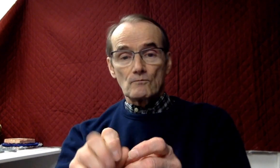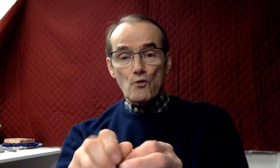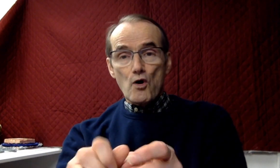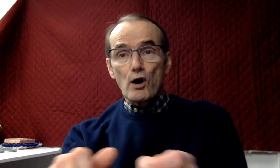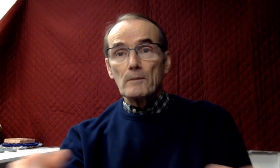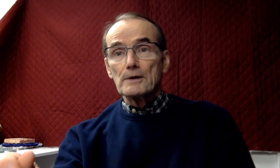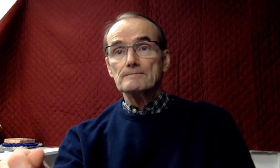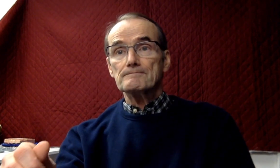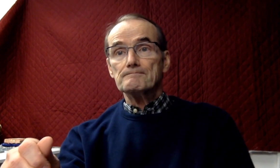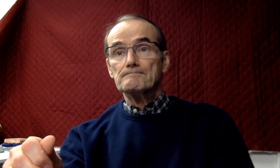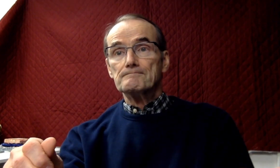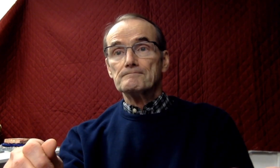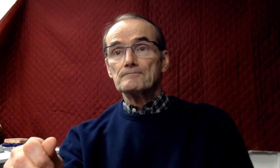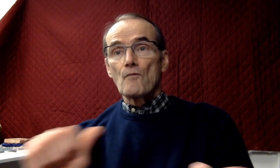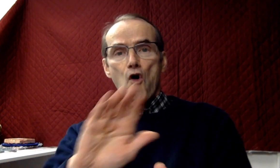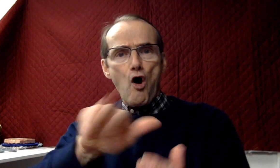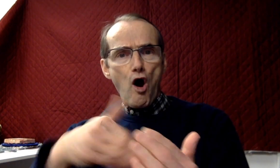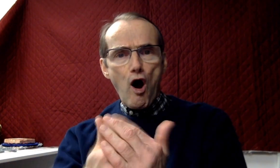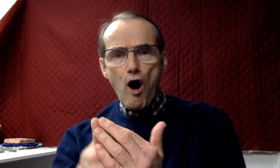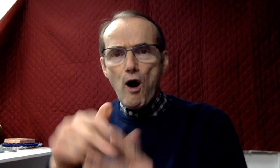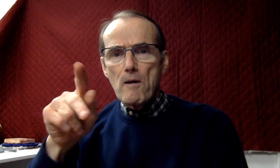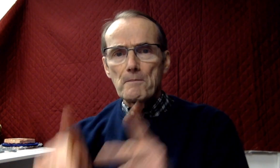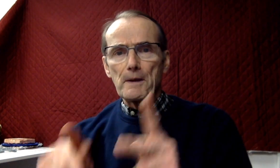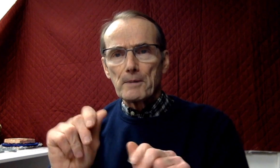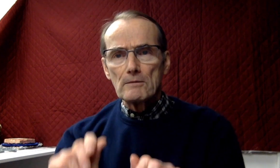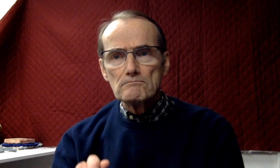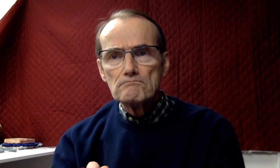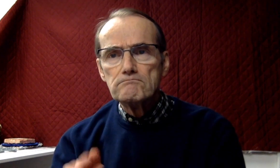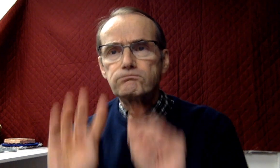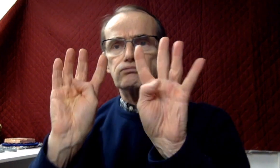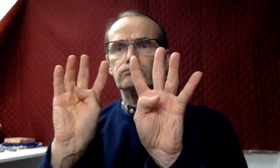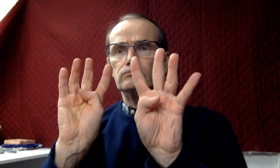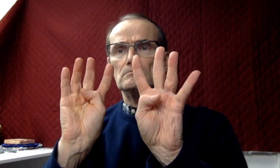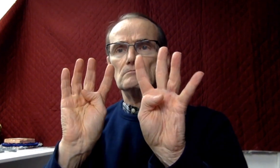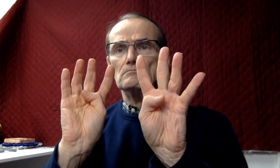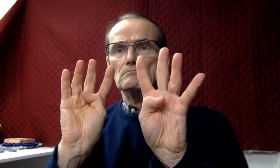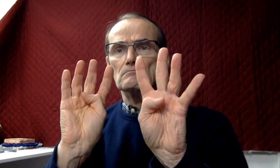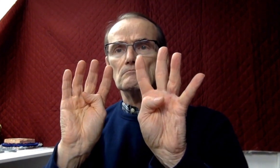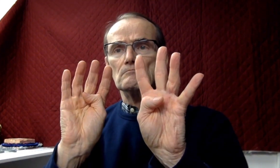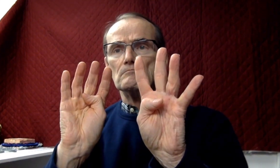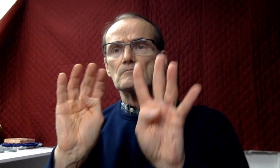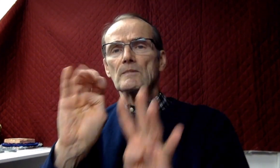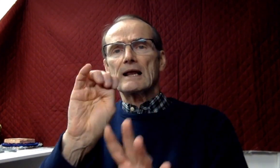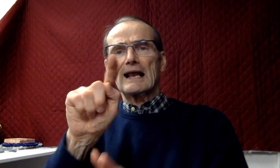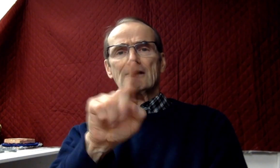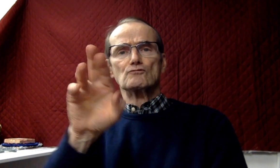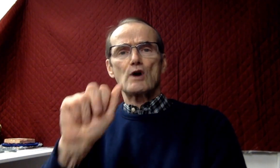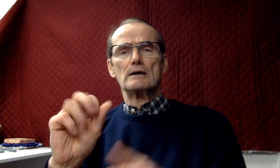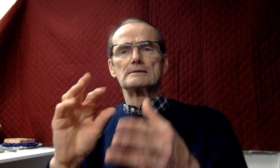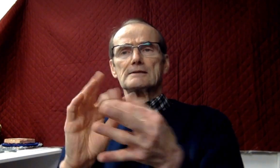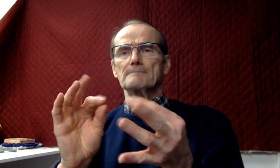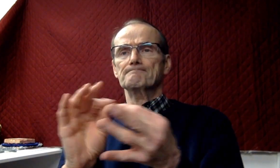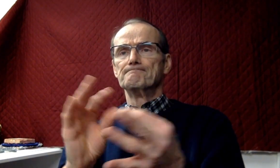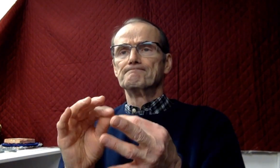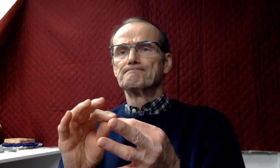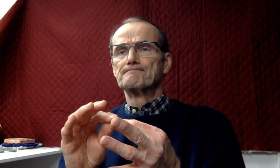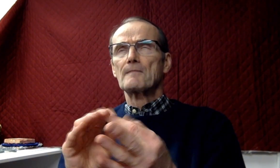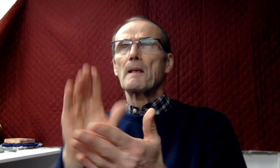was standing higher up than any of the people. And as he opened it, all the people